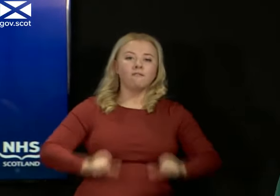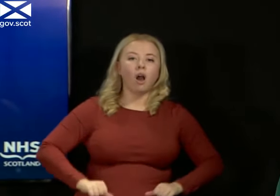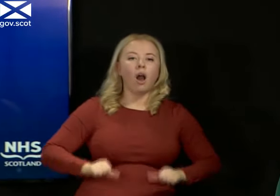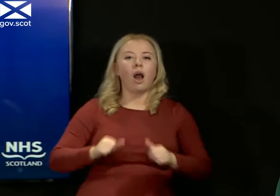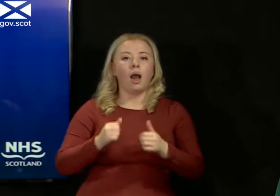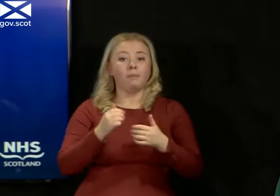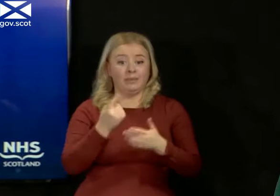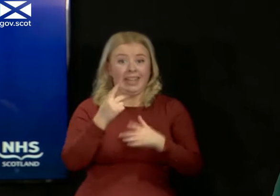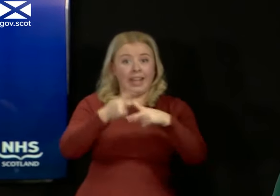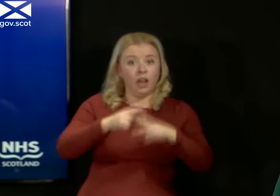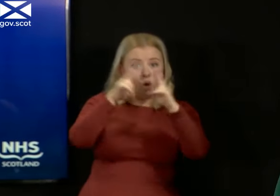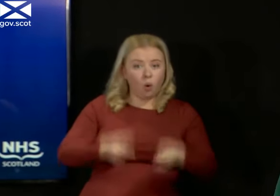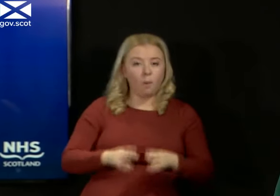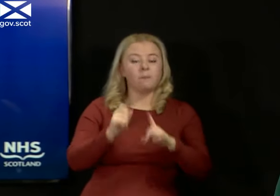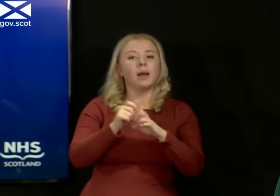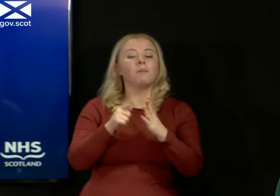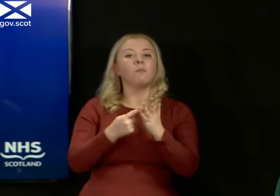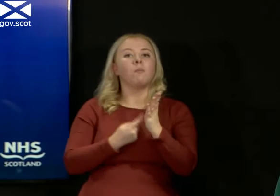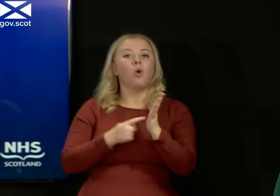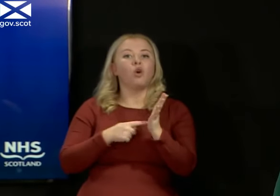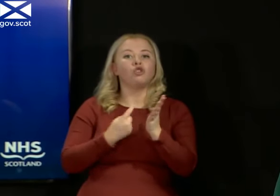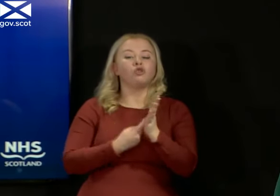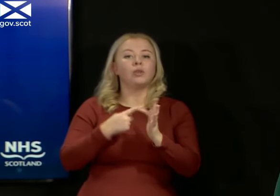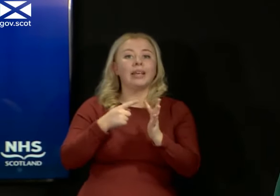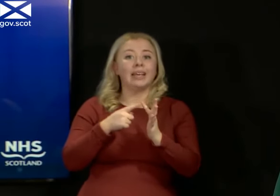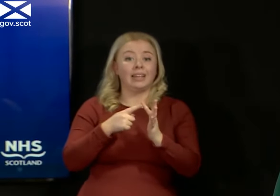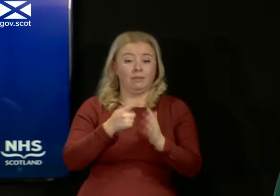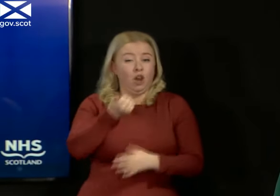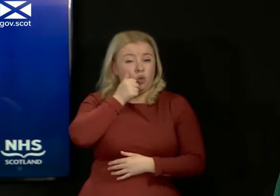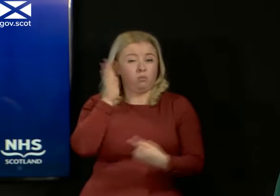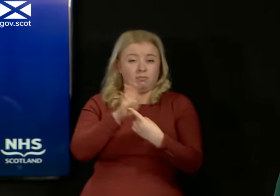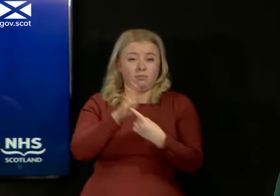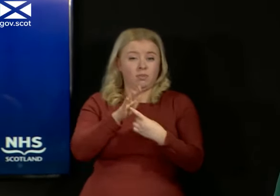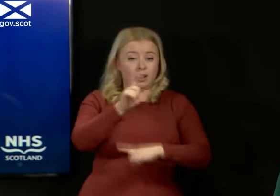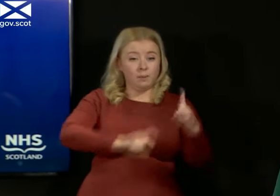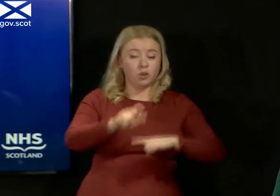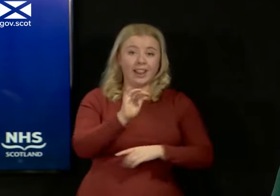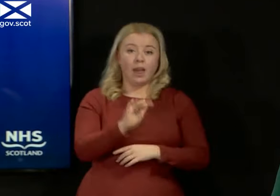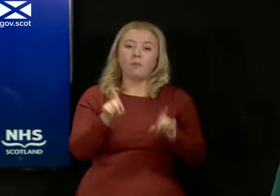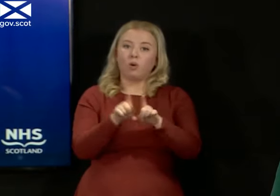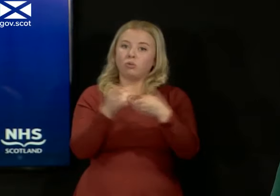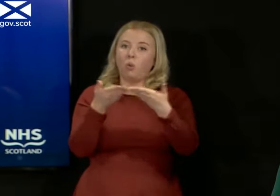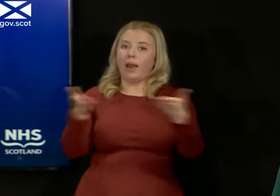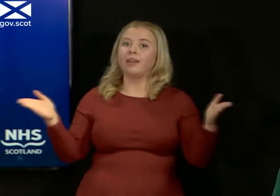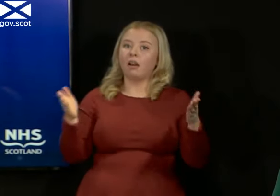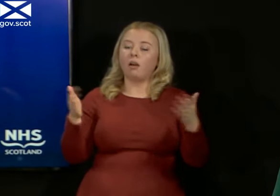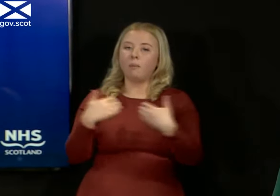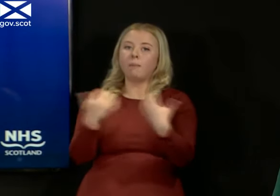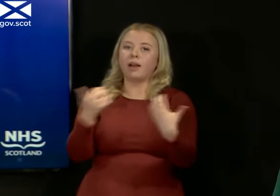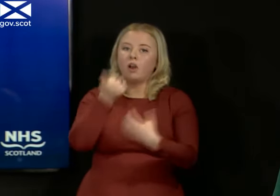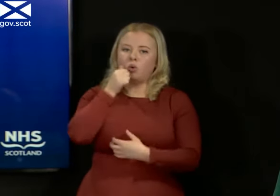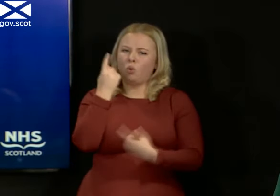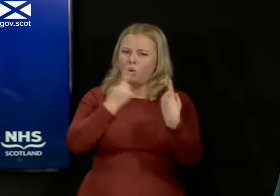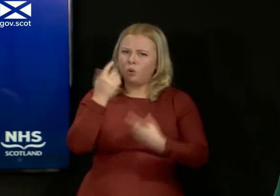I know this is of significant interest to the local community and to the wider public. Our thoughts remain with the